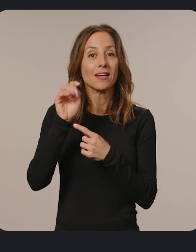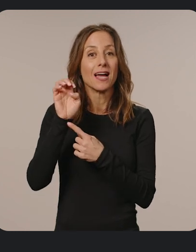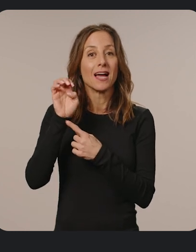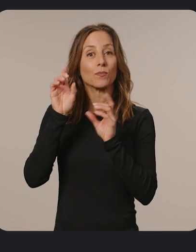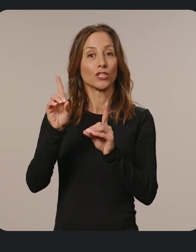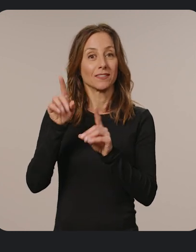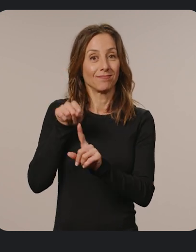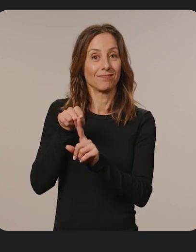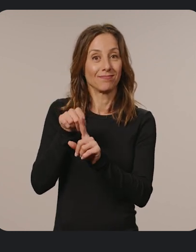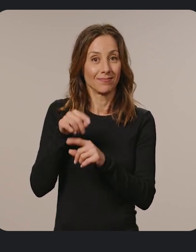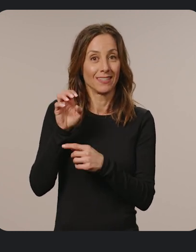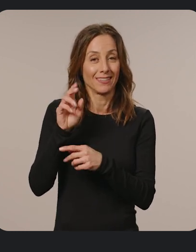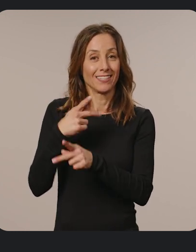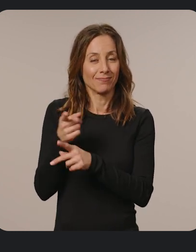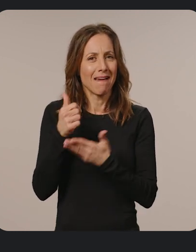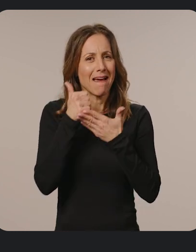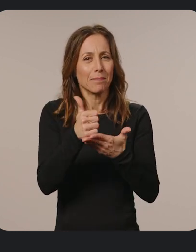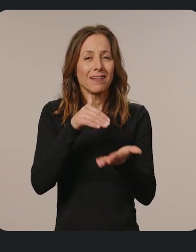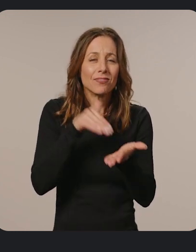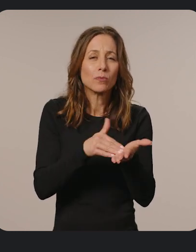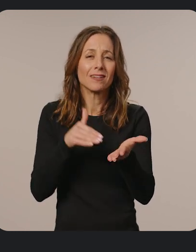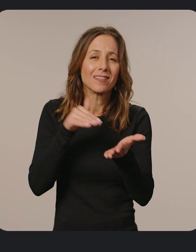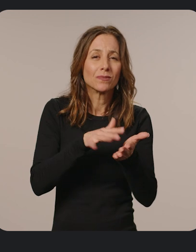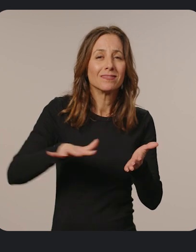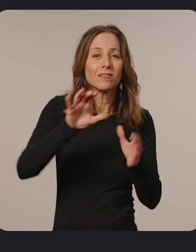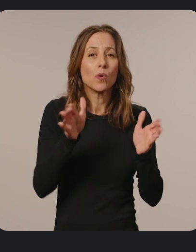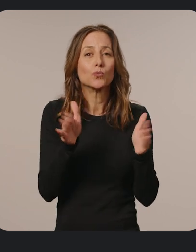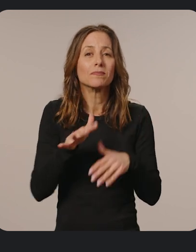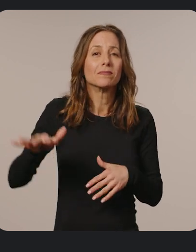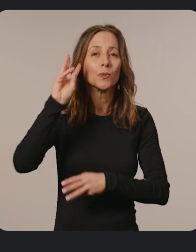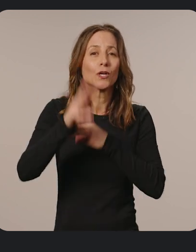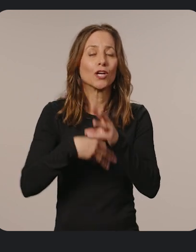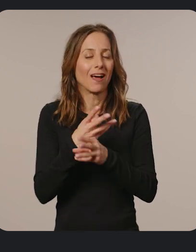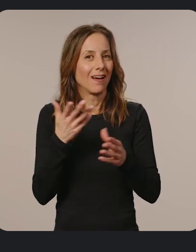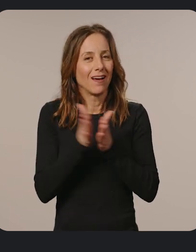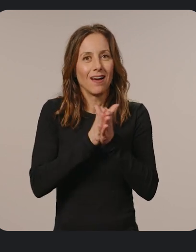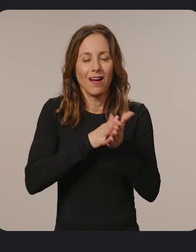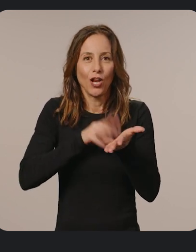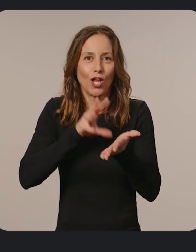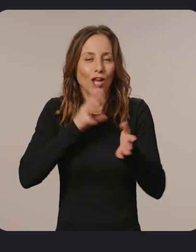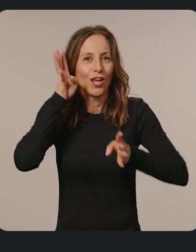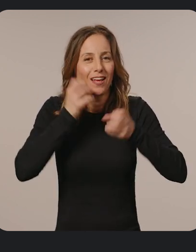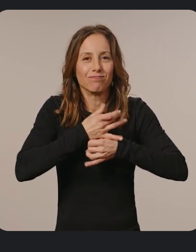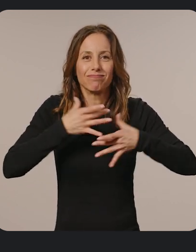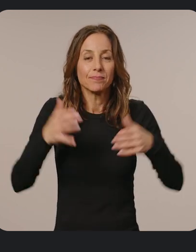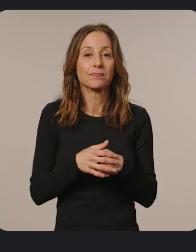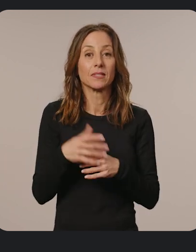has been helping thousands of classrooms around the globe spark learning and creativity. And in March, mining